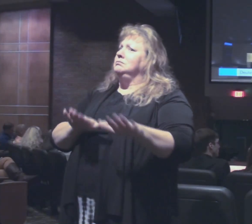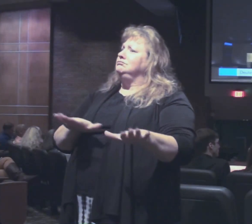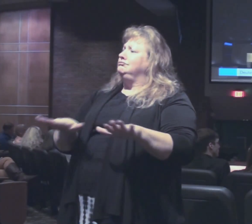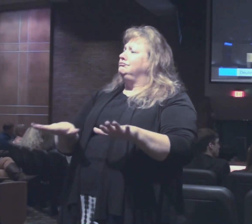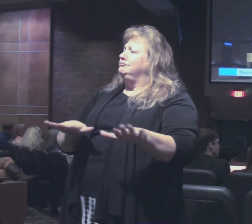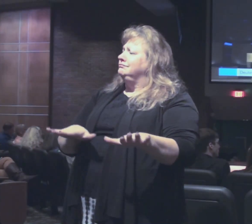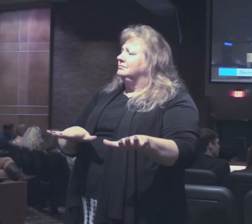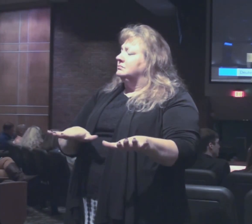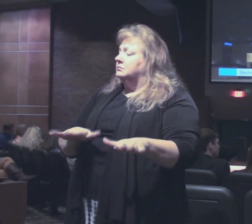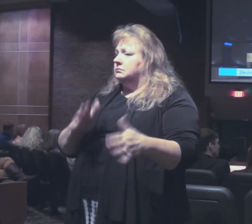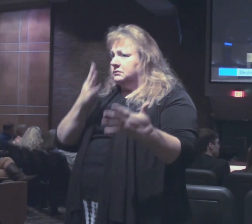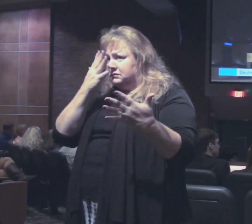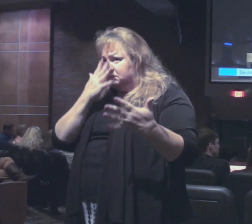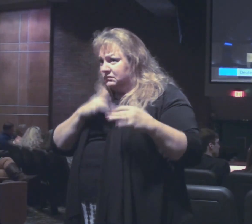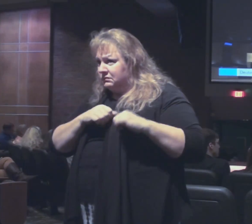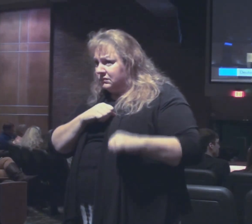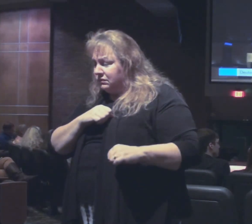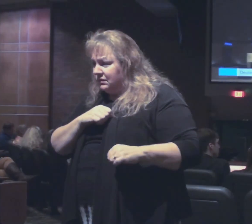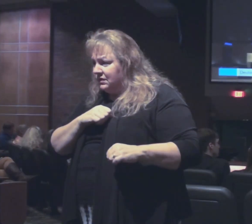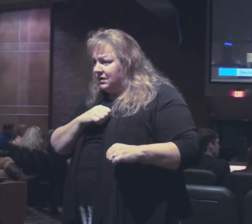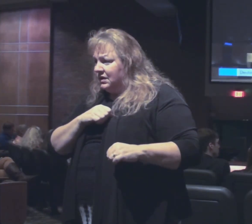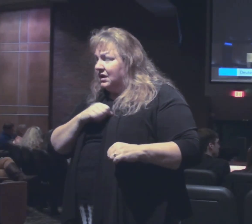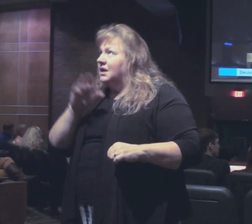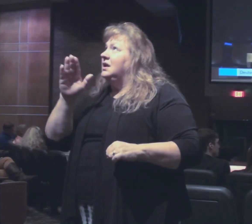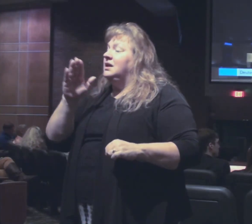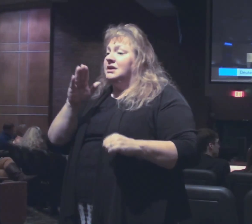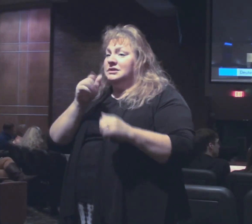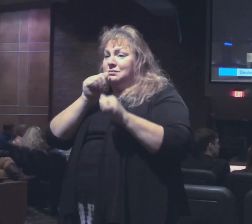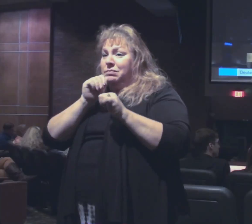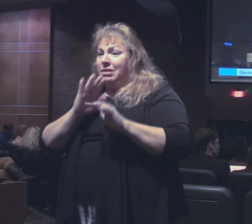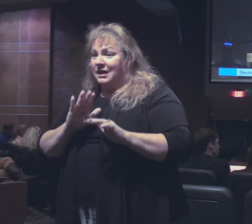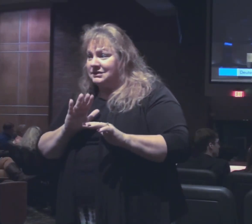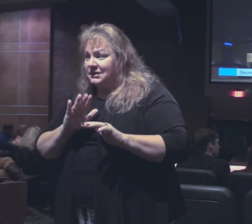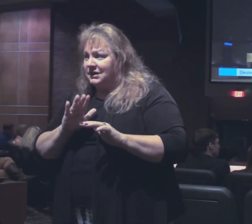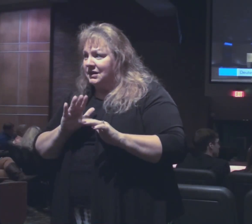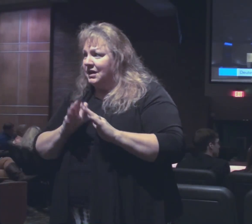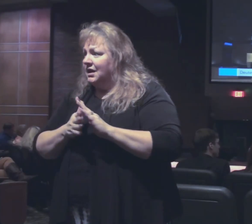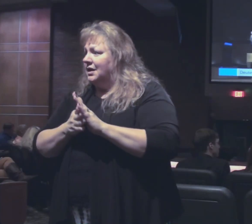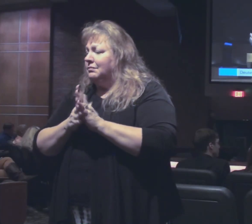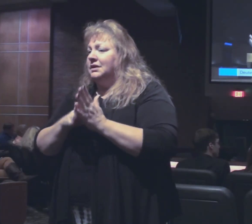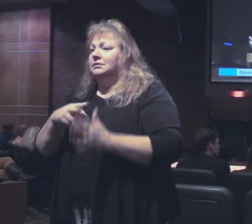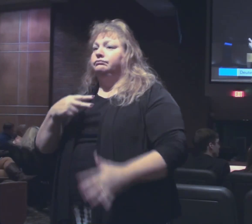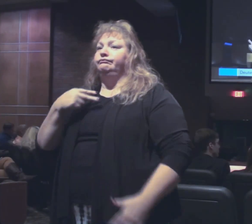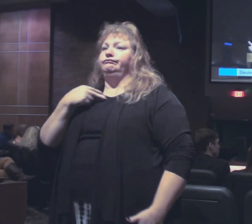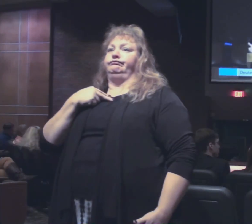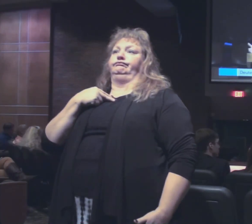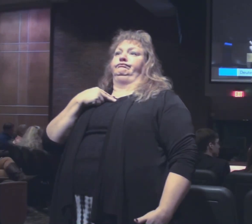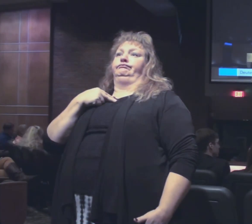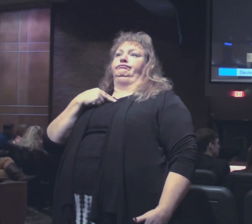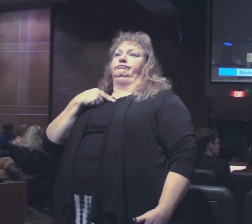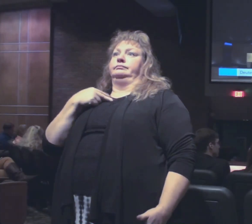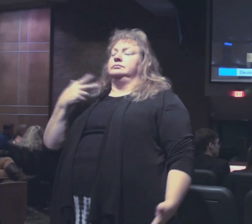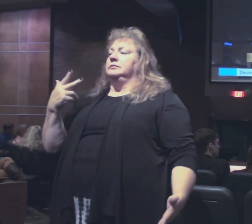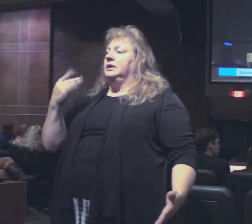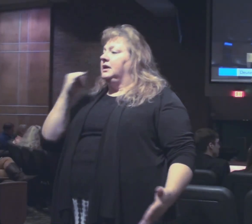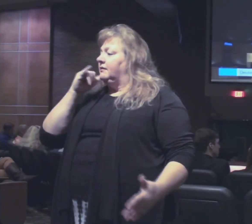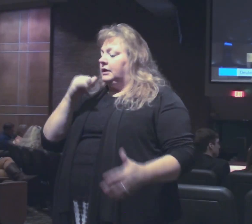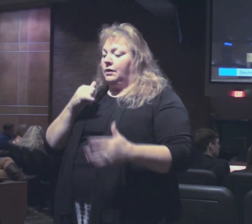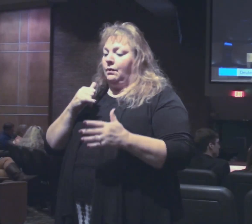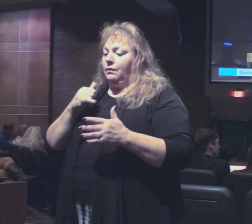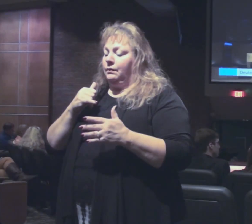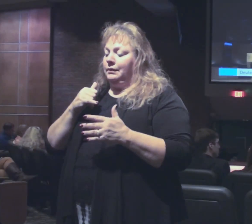The sad thing is God's blessings becomes a trap if we don't handle them biblically.